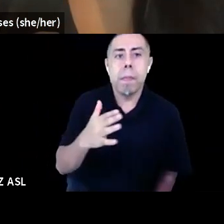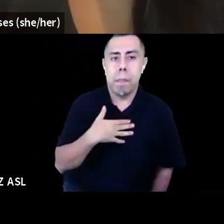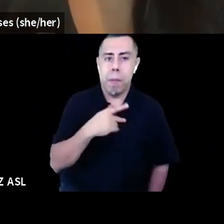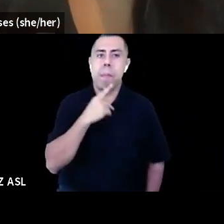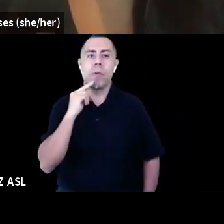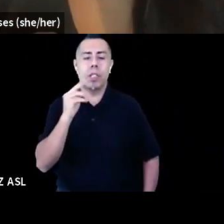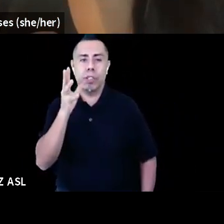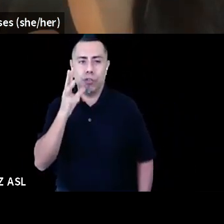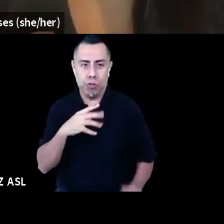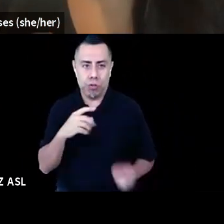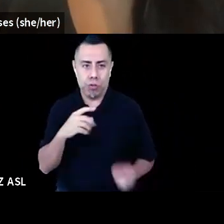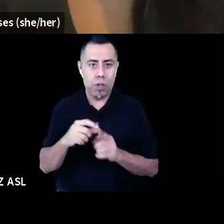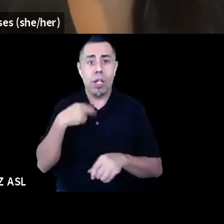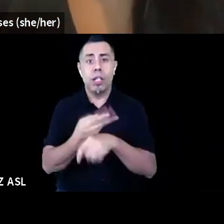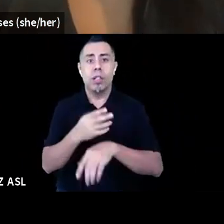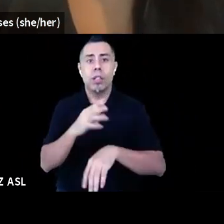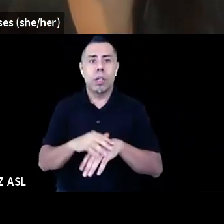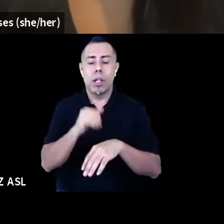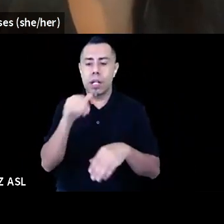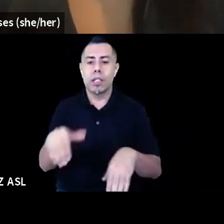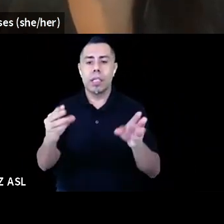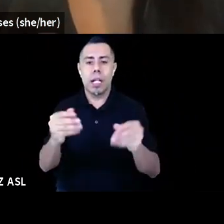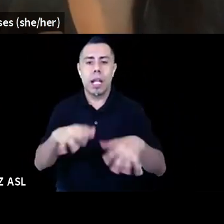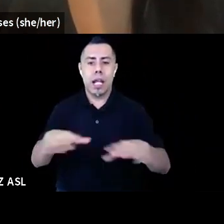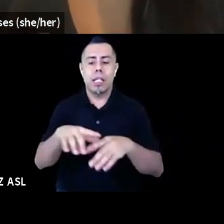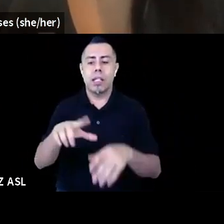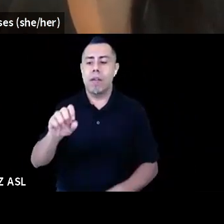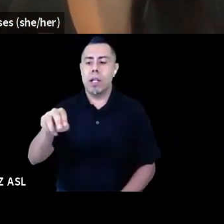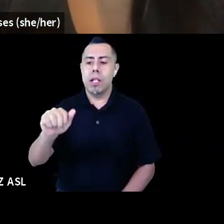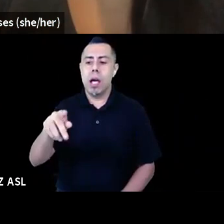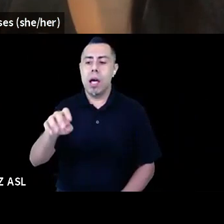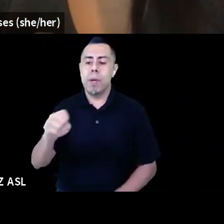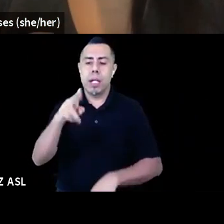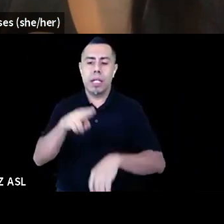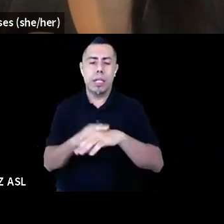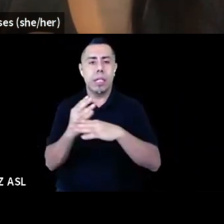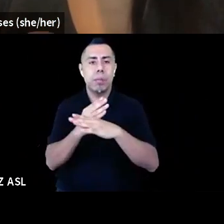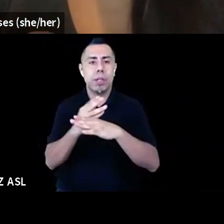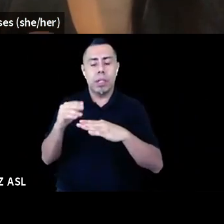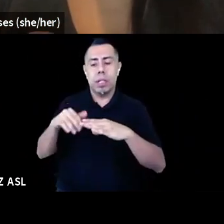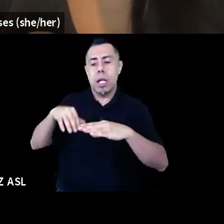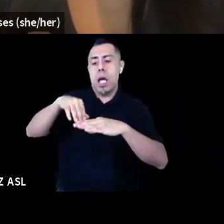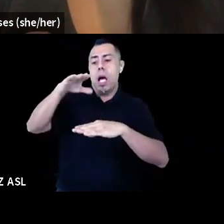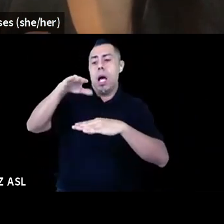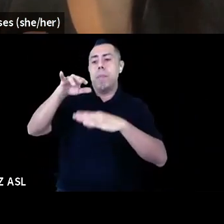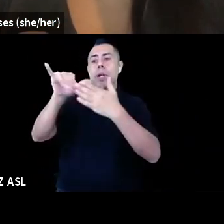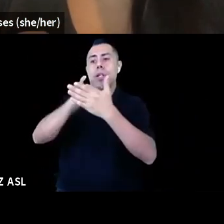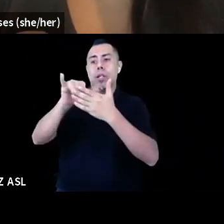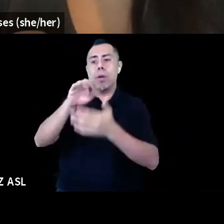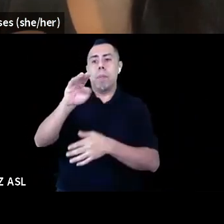unceded lands of the Lenape Nation between Upper New York Bay and Nyack Bay, colonially known as Gravesend